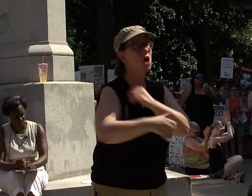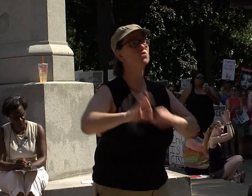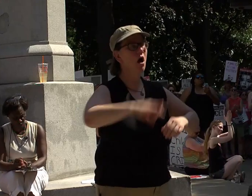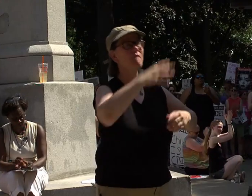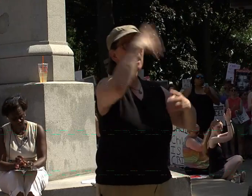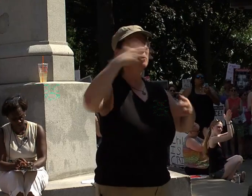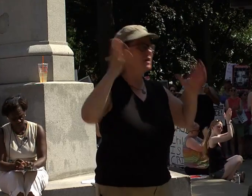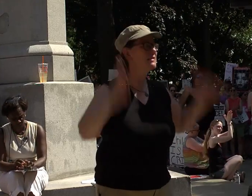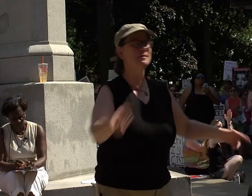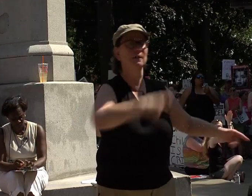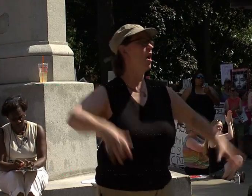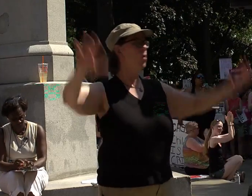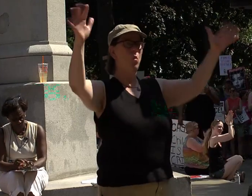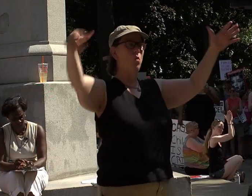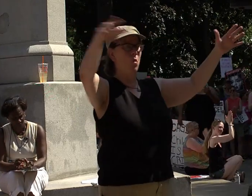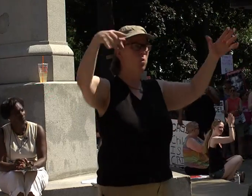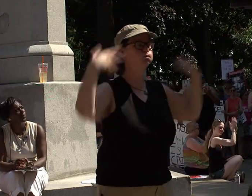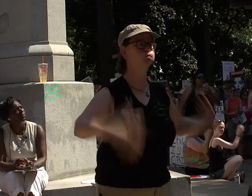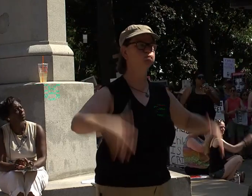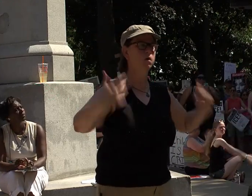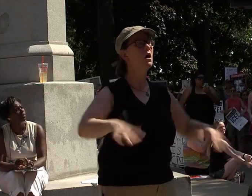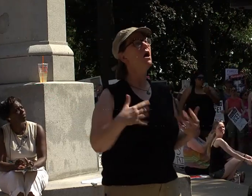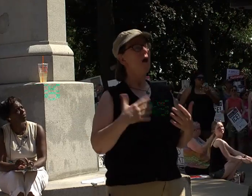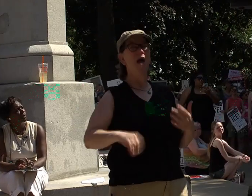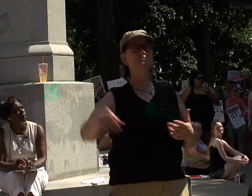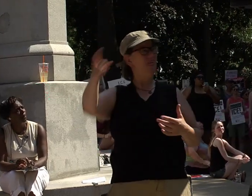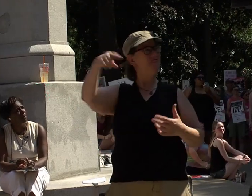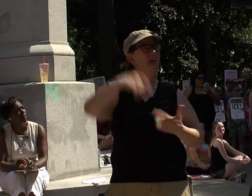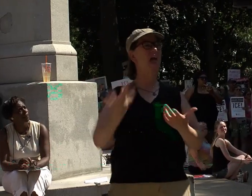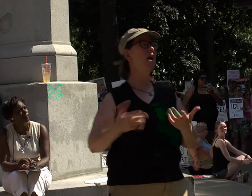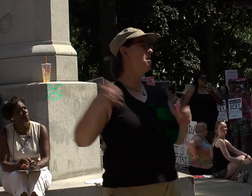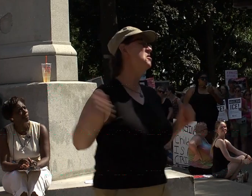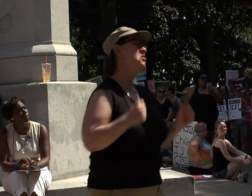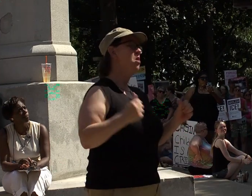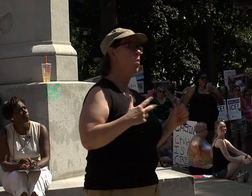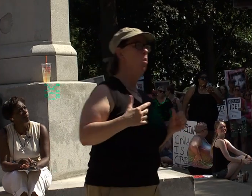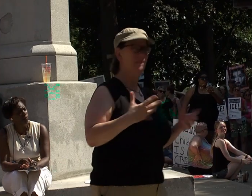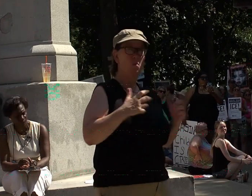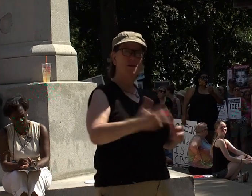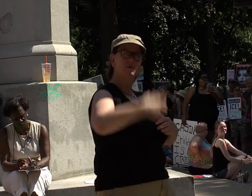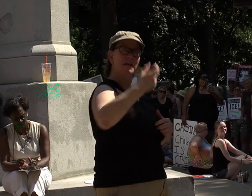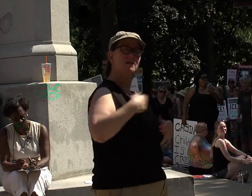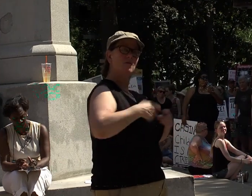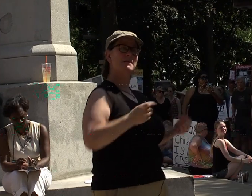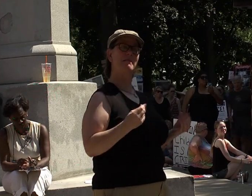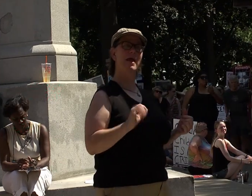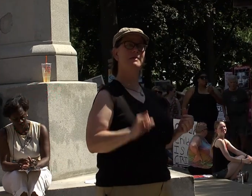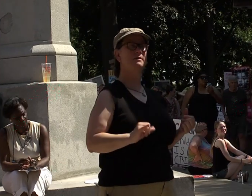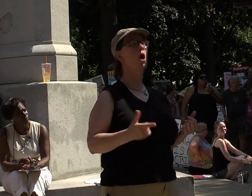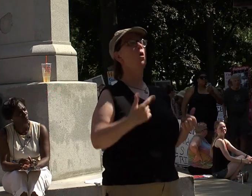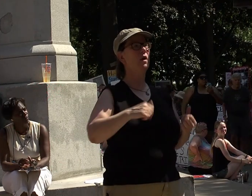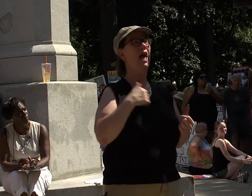And it is not fair that they persecute us and want to take us from this land. We have indigenous blood. We belong here.